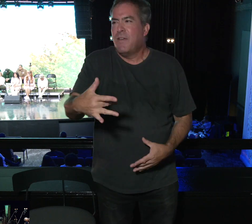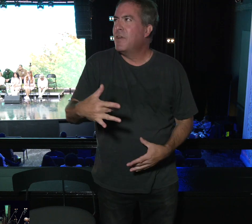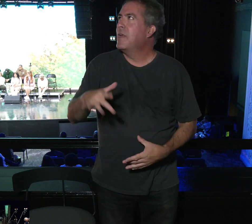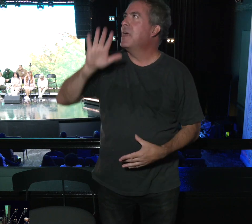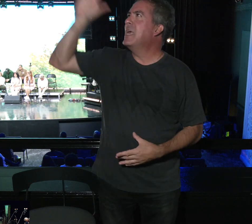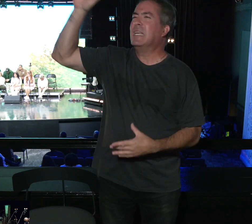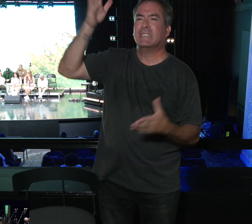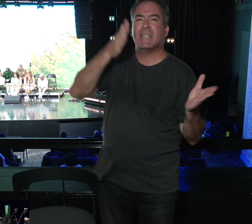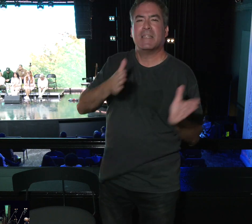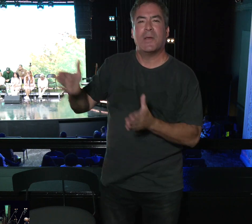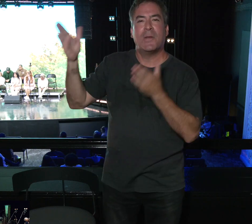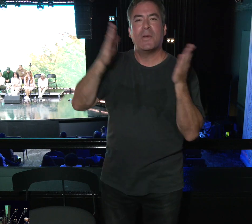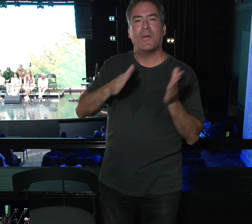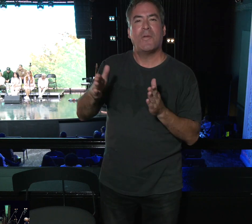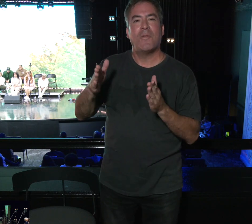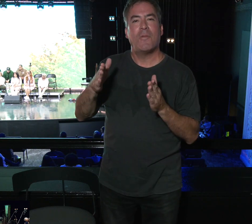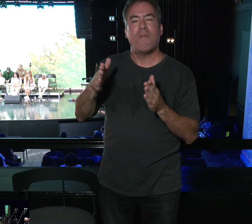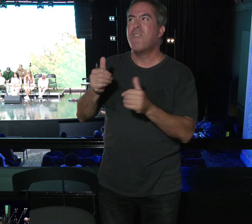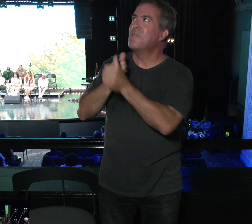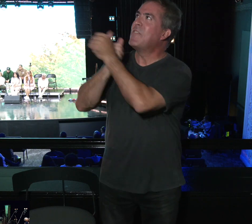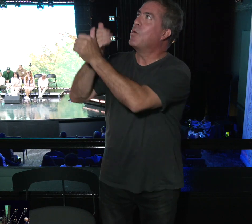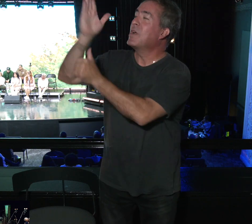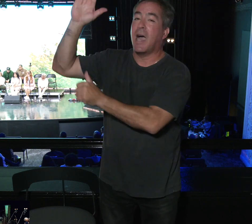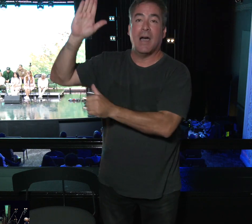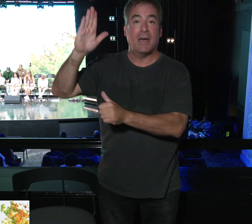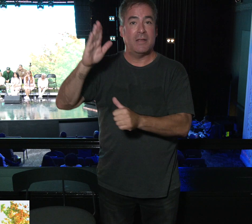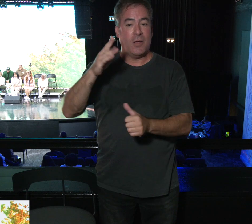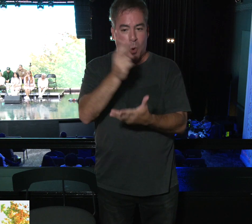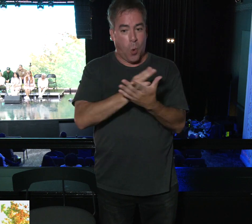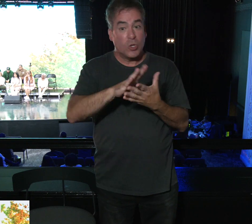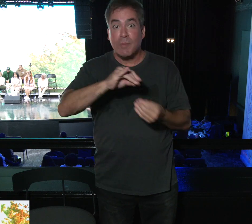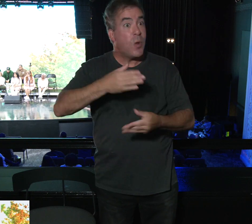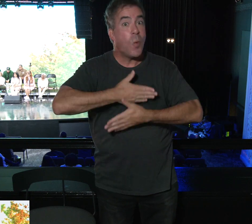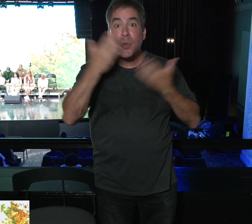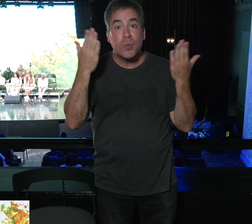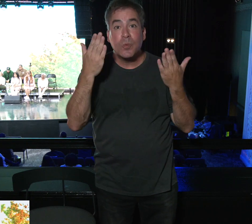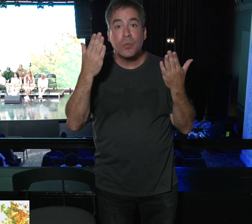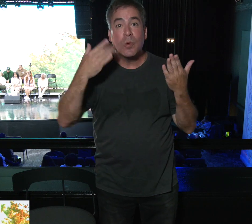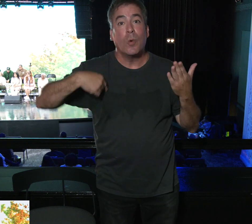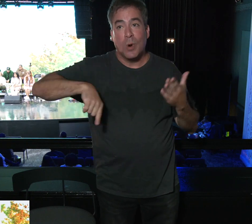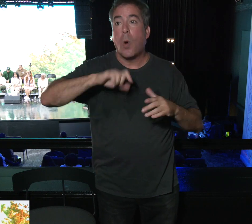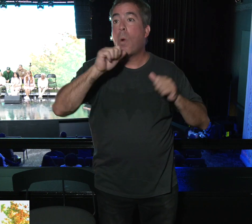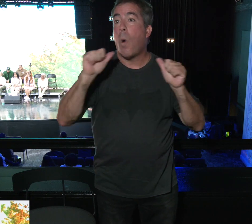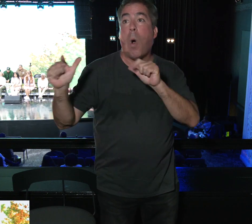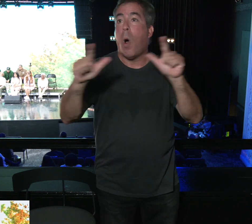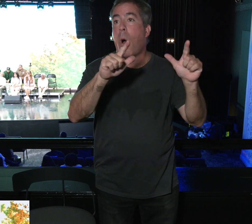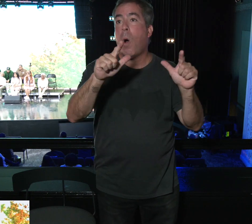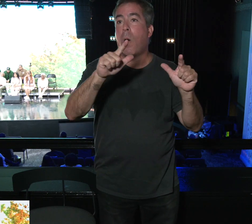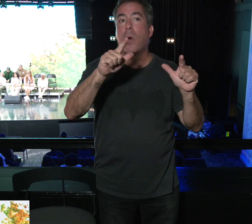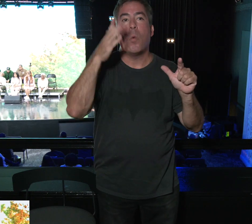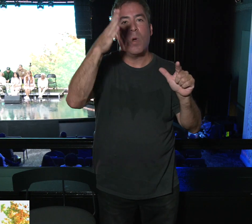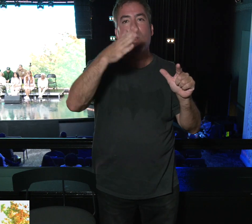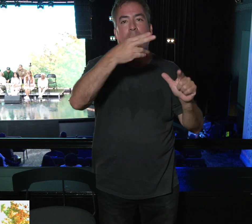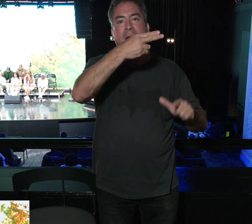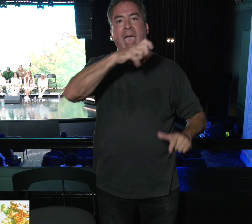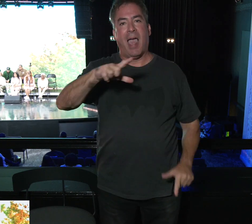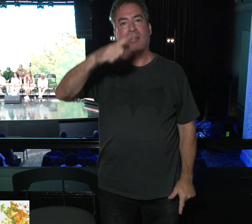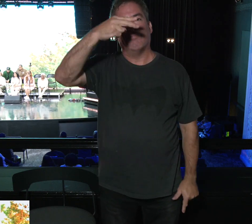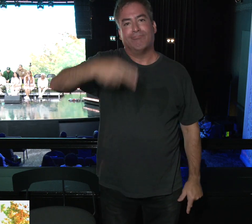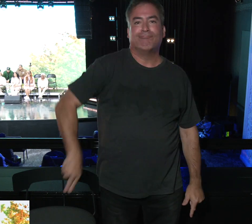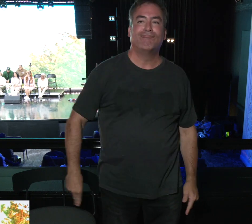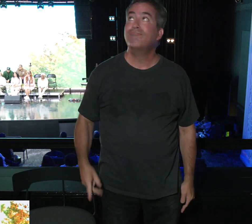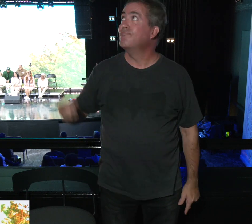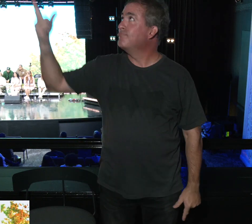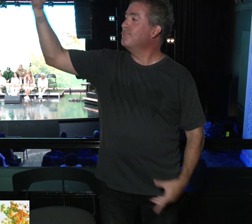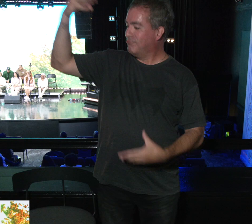spiritual things of God. God, if it were not for the Holy Spirit, all of us would be on our way to hell. So we have him.